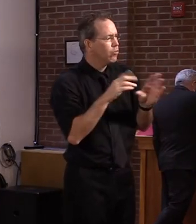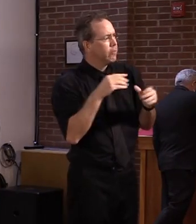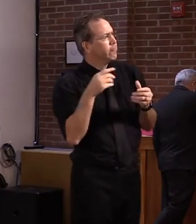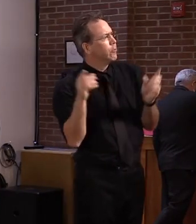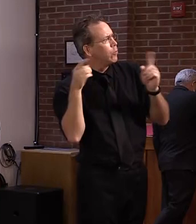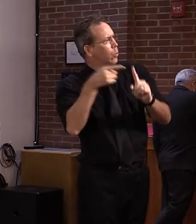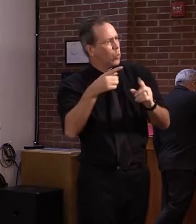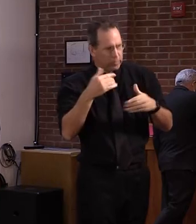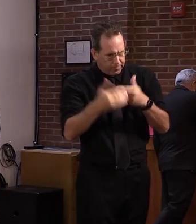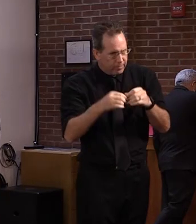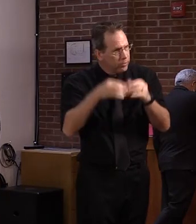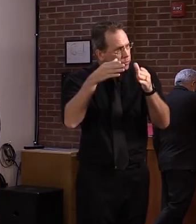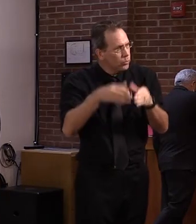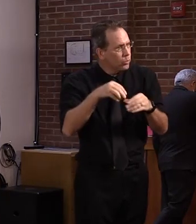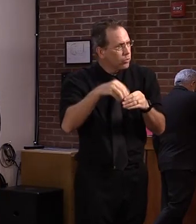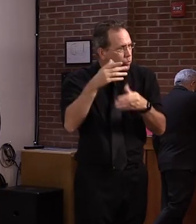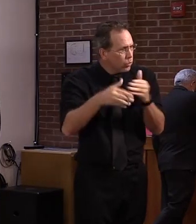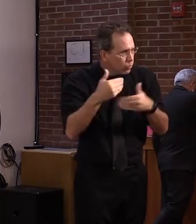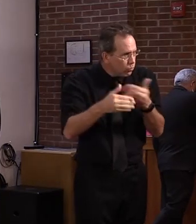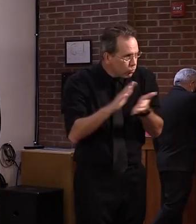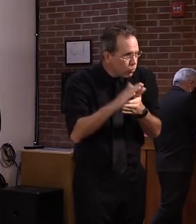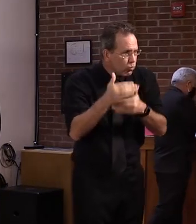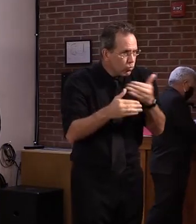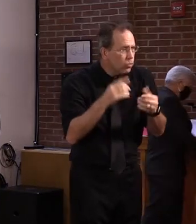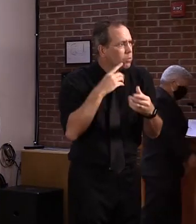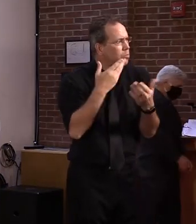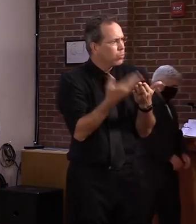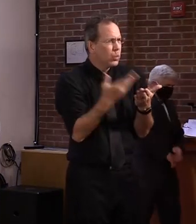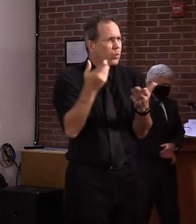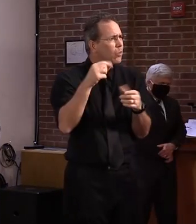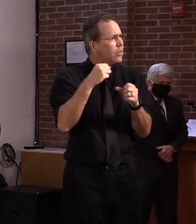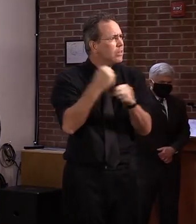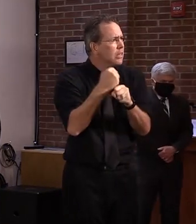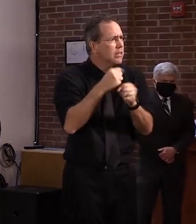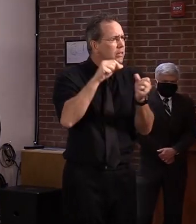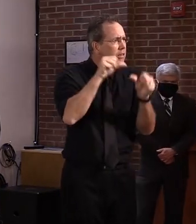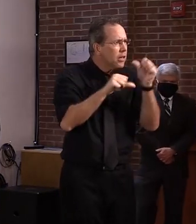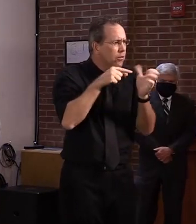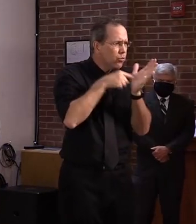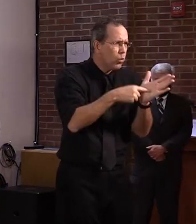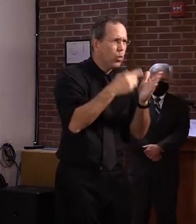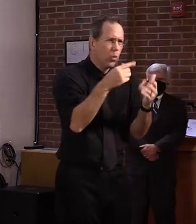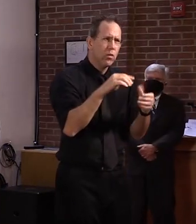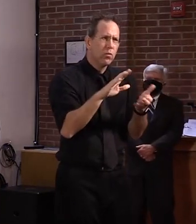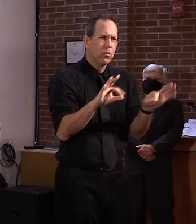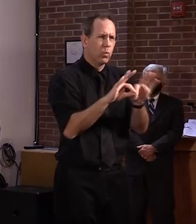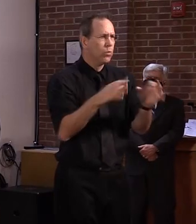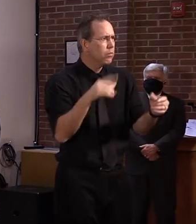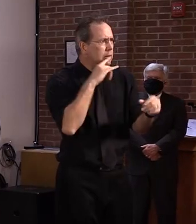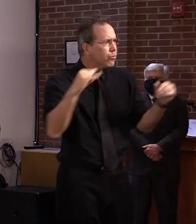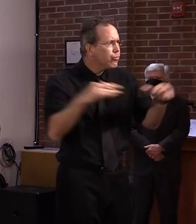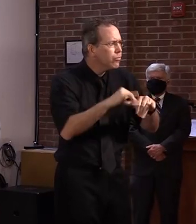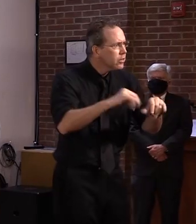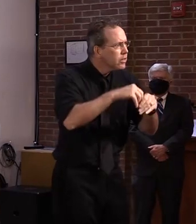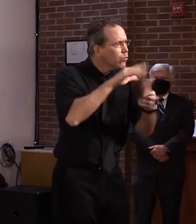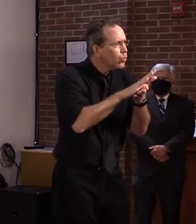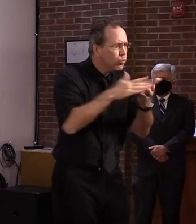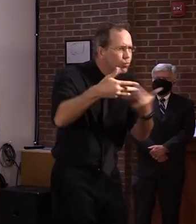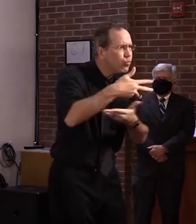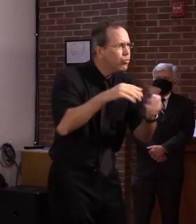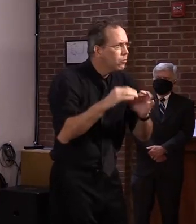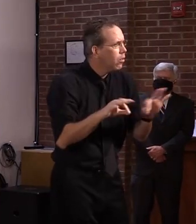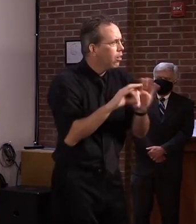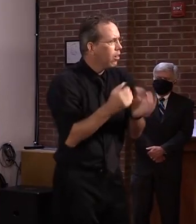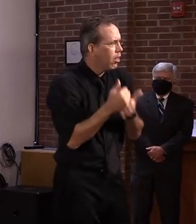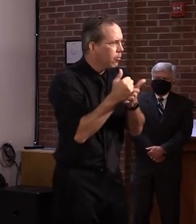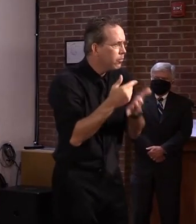supports it, improving remote operations and options is also important because we know schools could close if there's